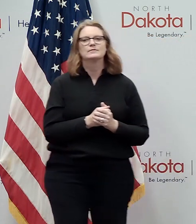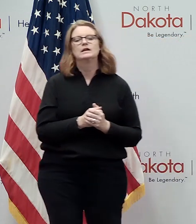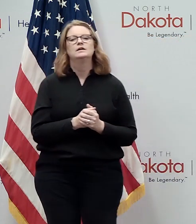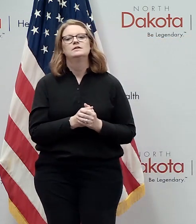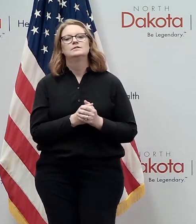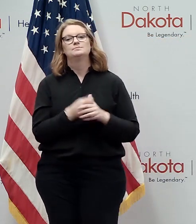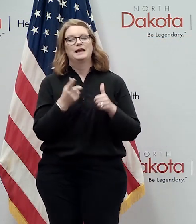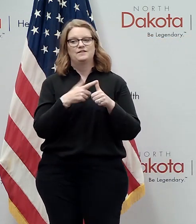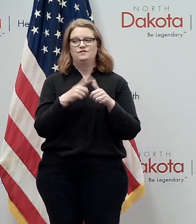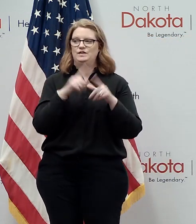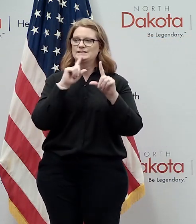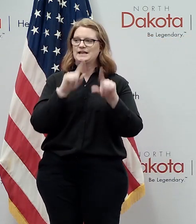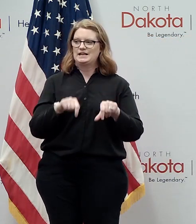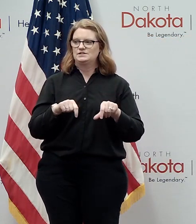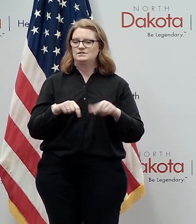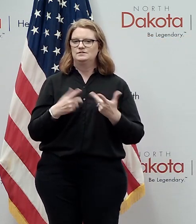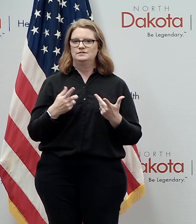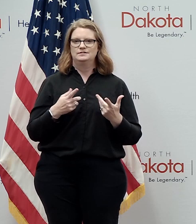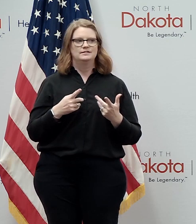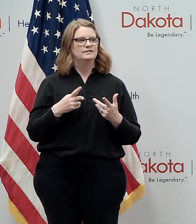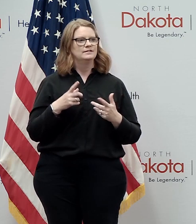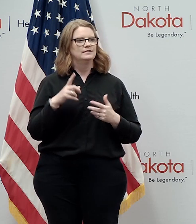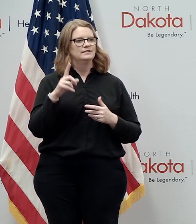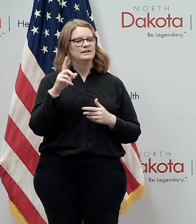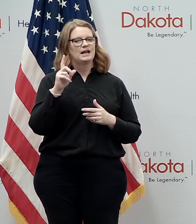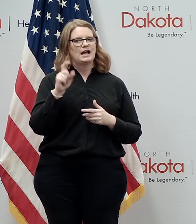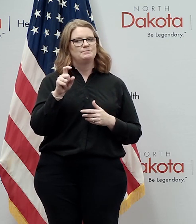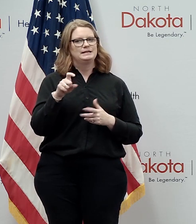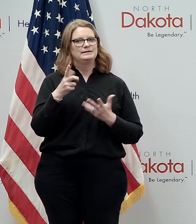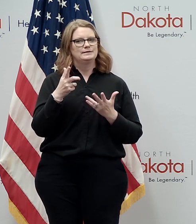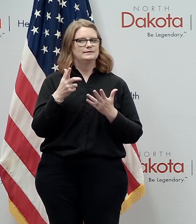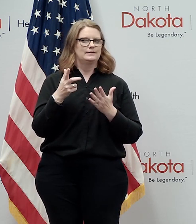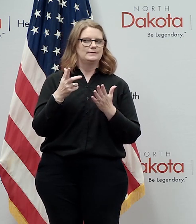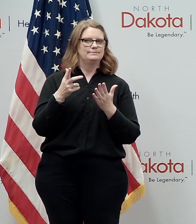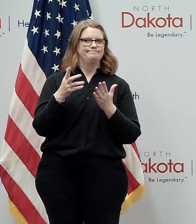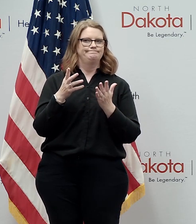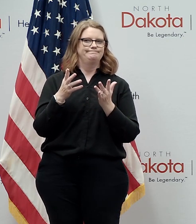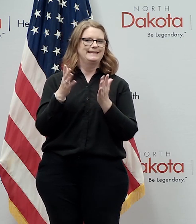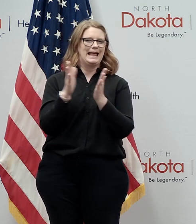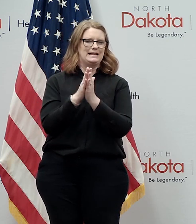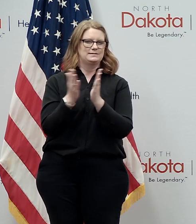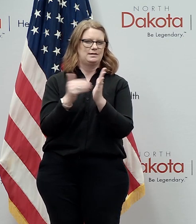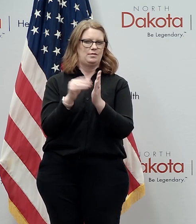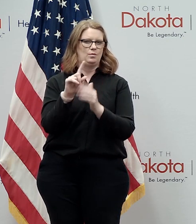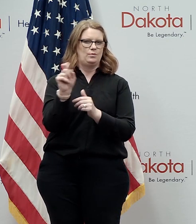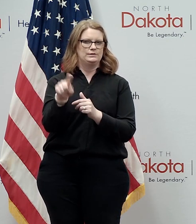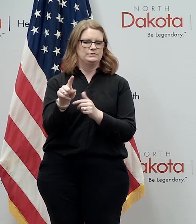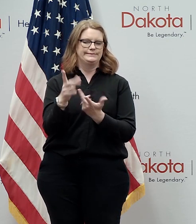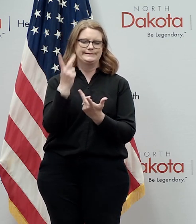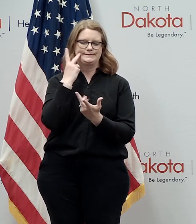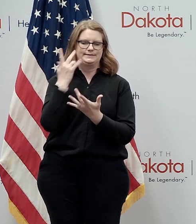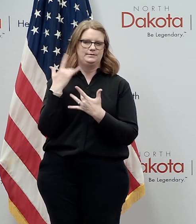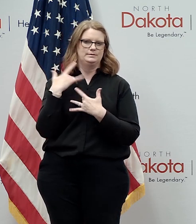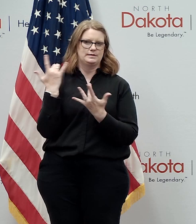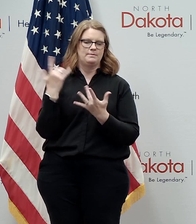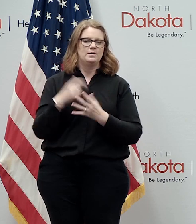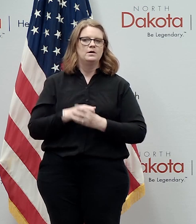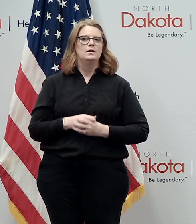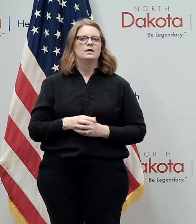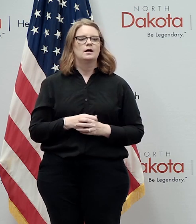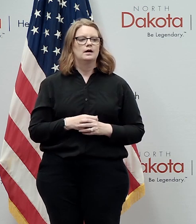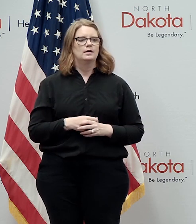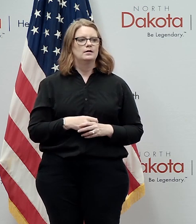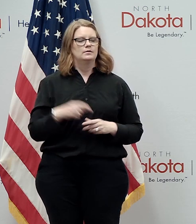My first answer is going to be, I'm going to need to follow up to confirm this. Um, but what I would say is that we know when the,